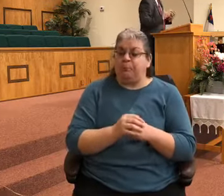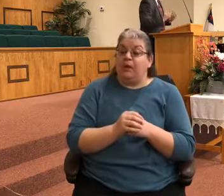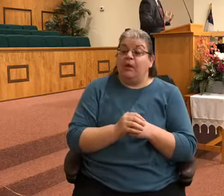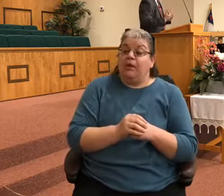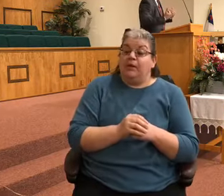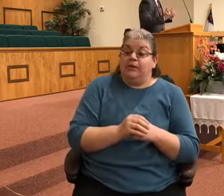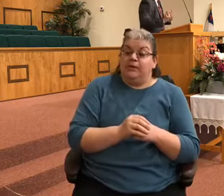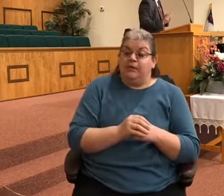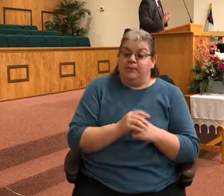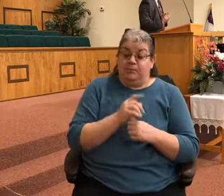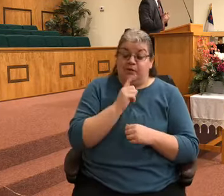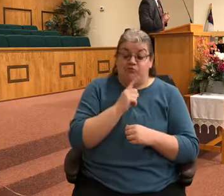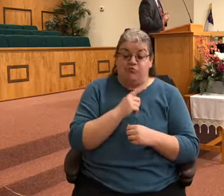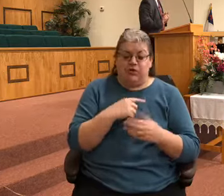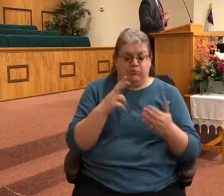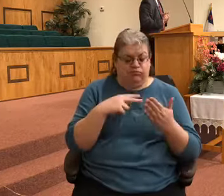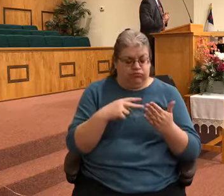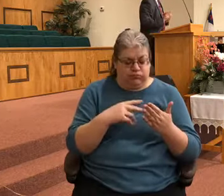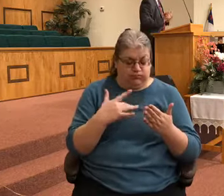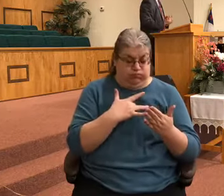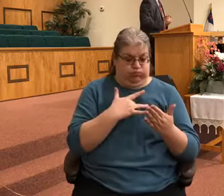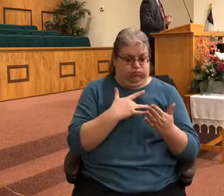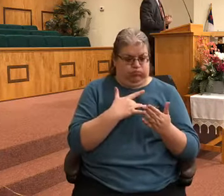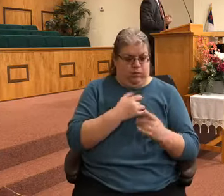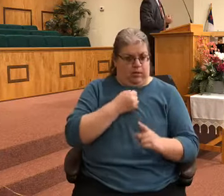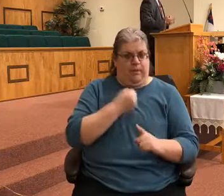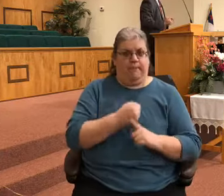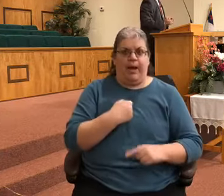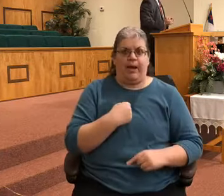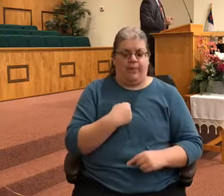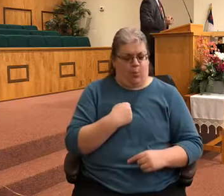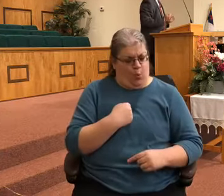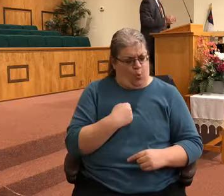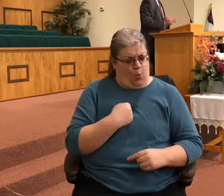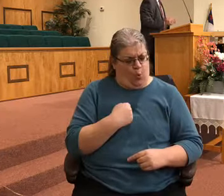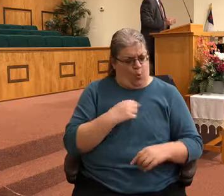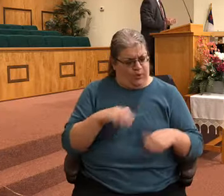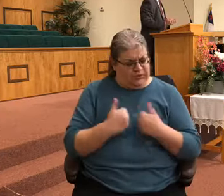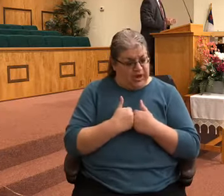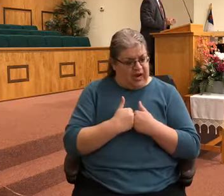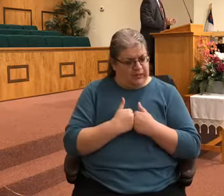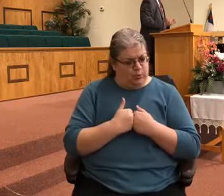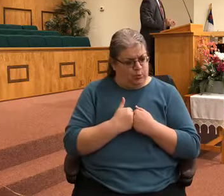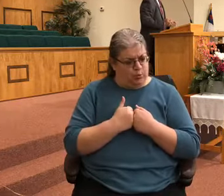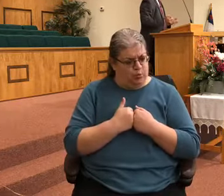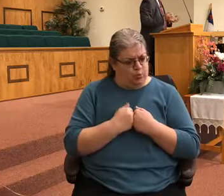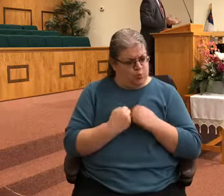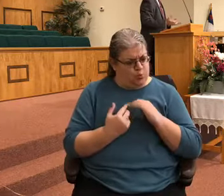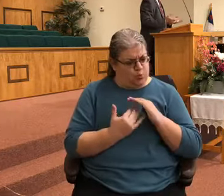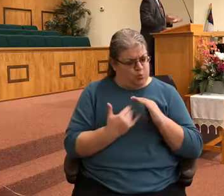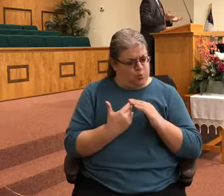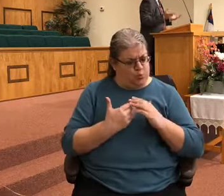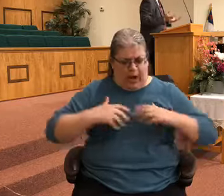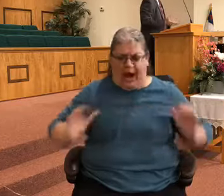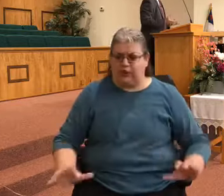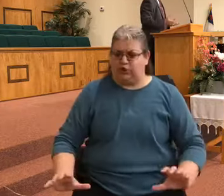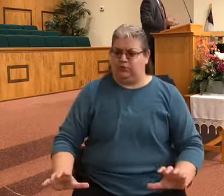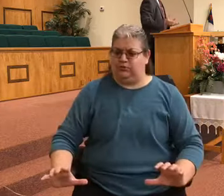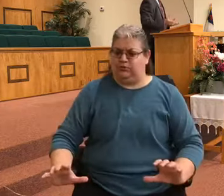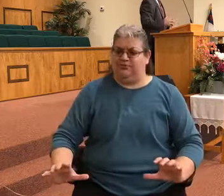kind of impact on my heart that it challenged me and it stirred me to action. And I like it when the Lord does